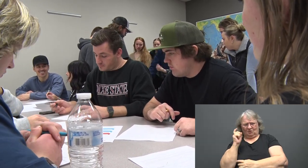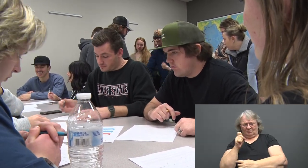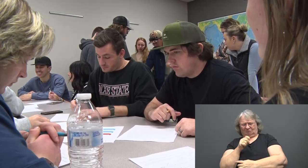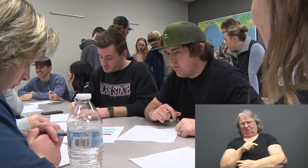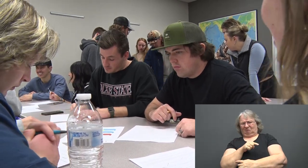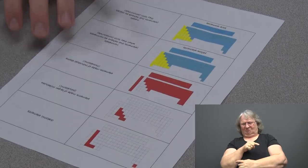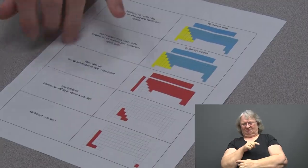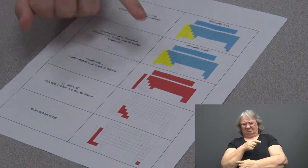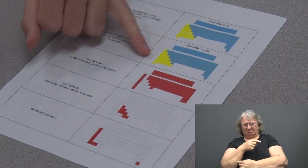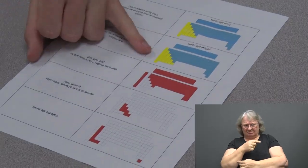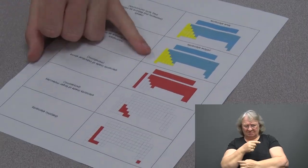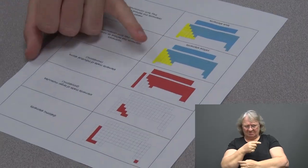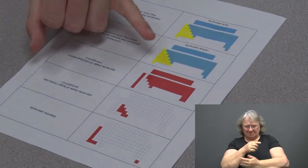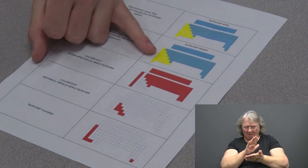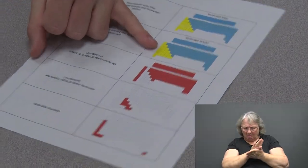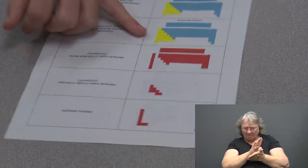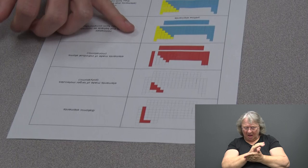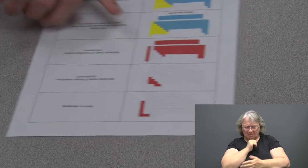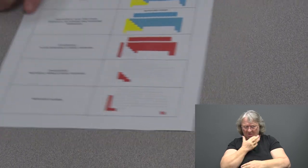elements on a sheet was color-coded incorrectly.